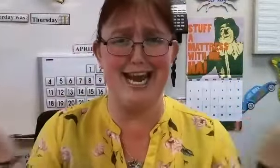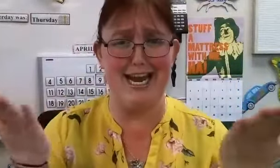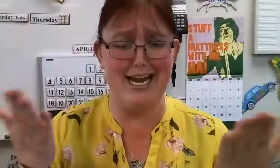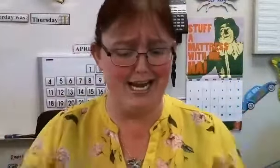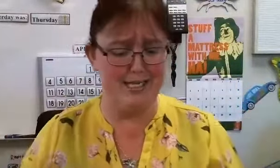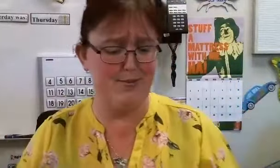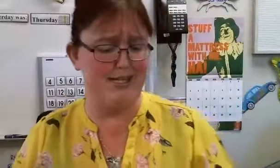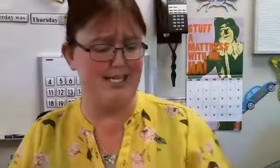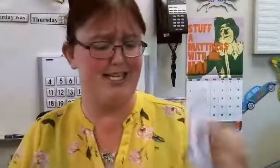today is what?